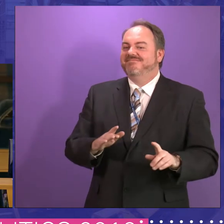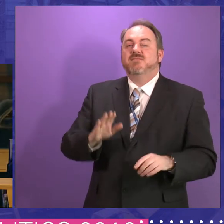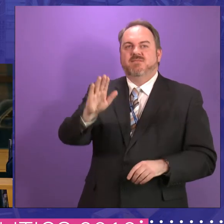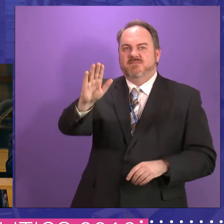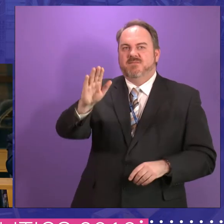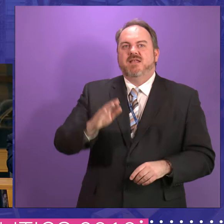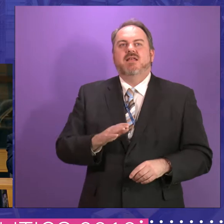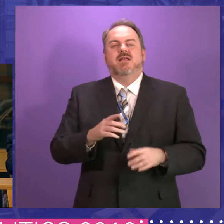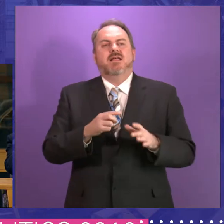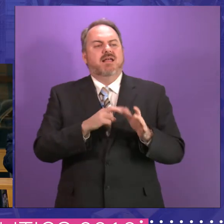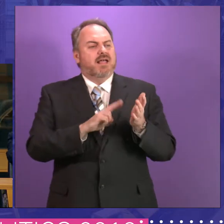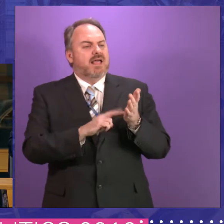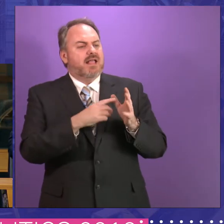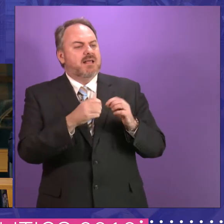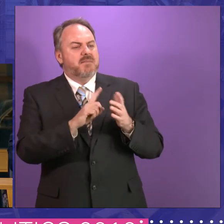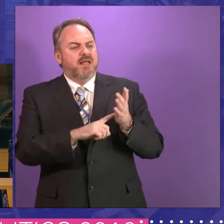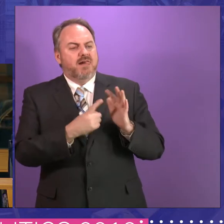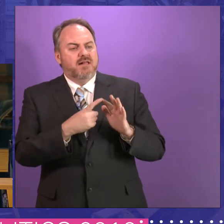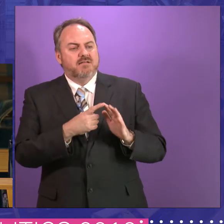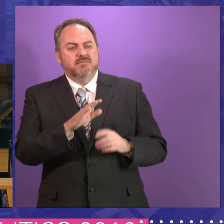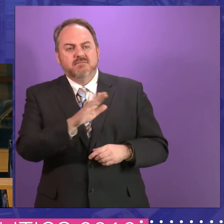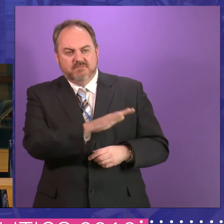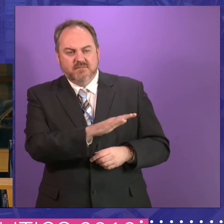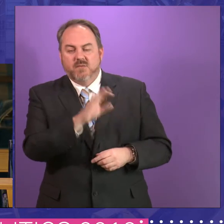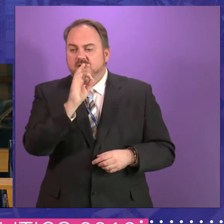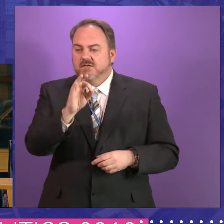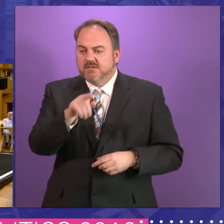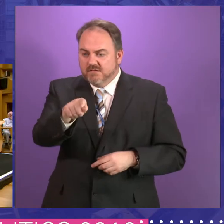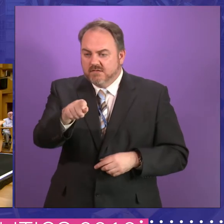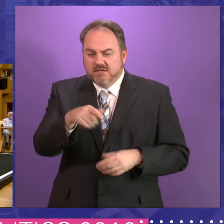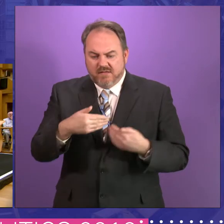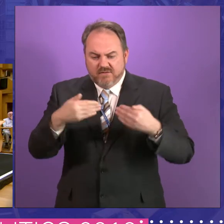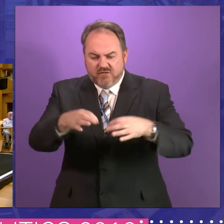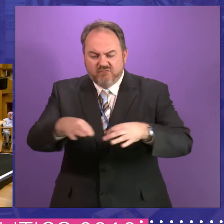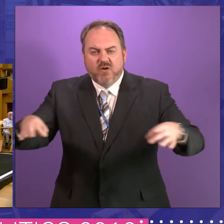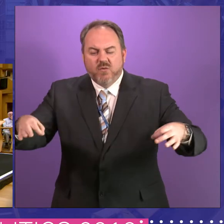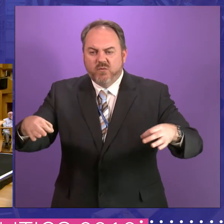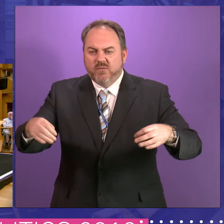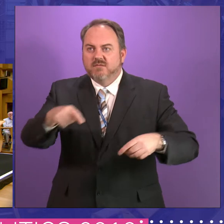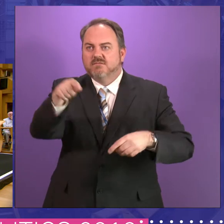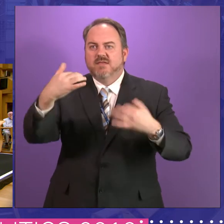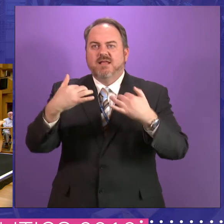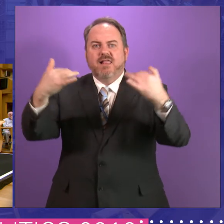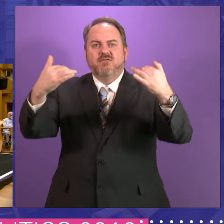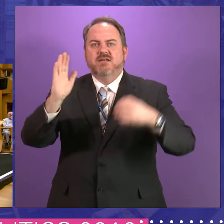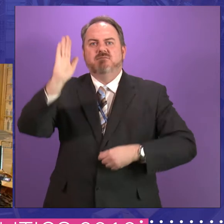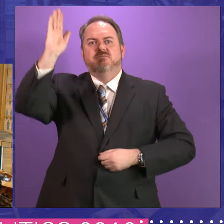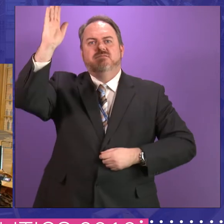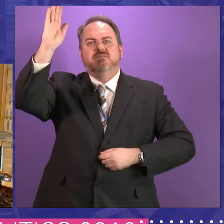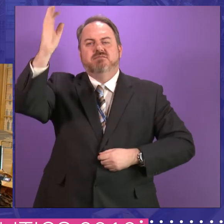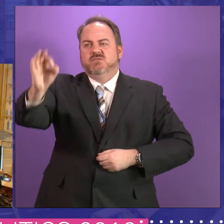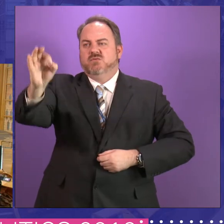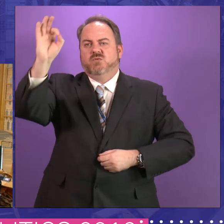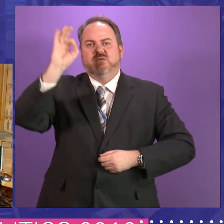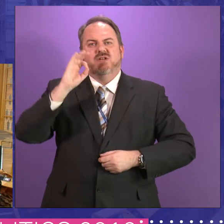I'm going to have to think about it for a but I'm going to bring in the young women in the front row of the gallery there, who also caught my eye. Just